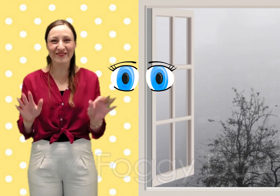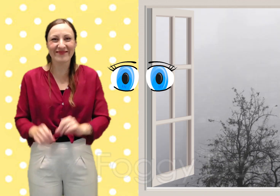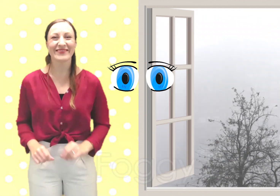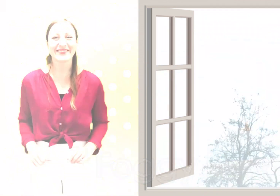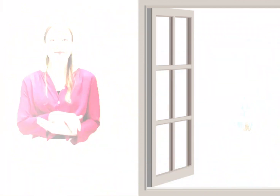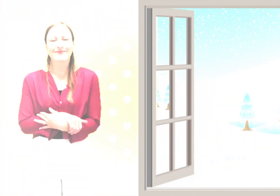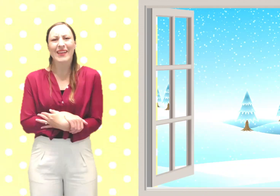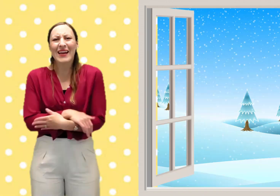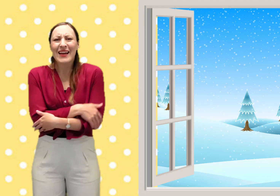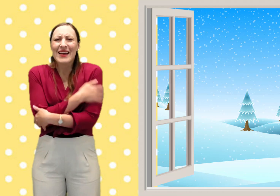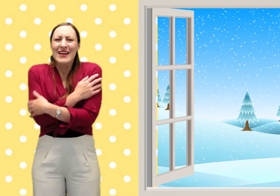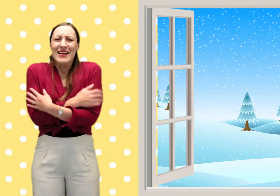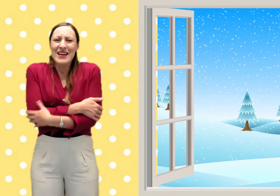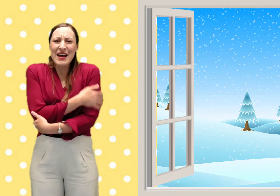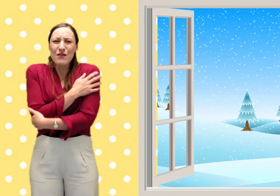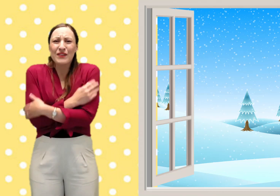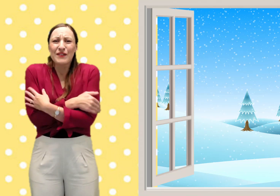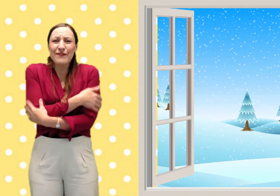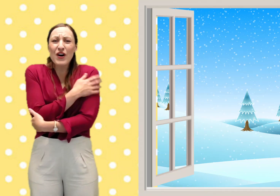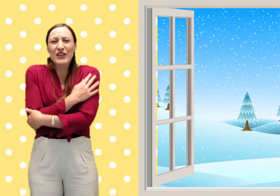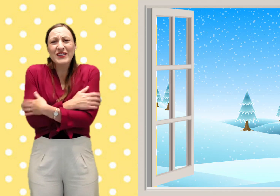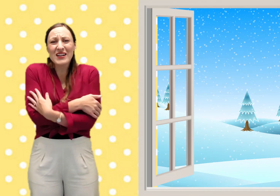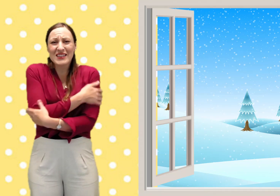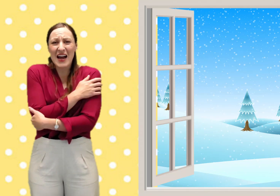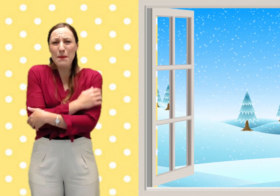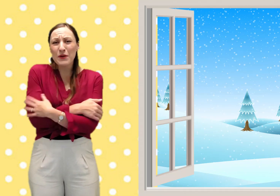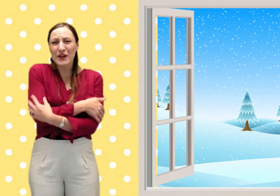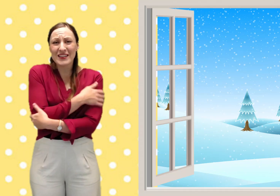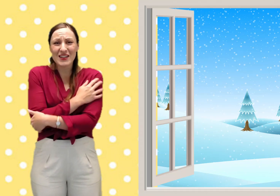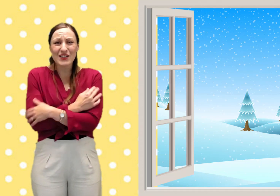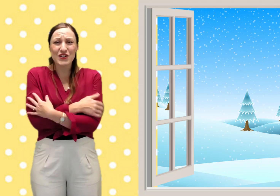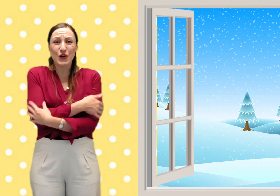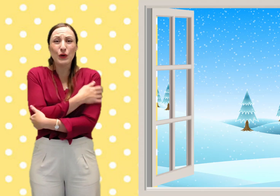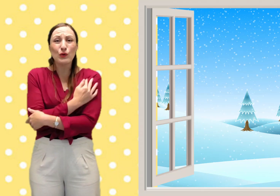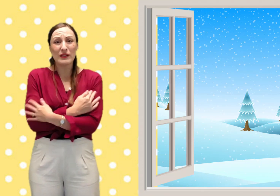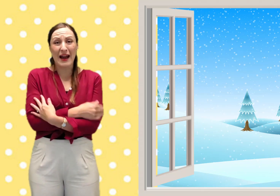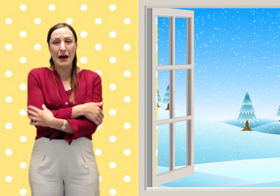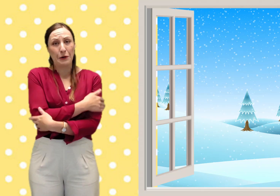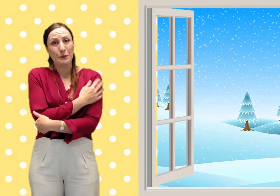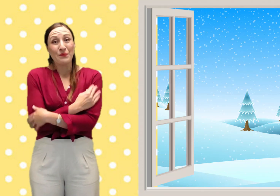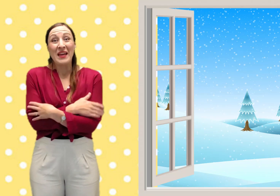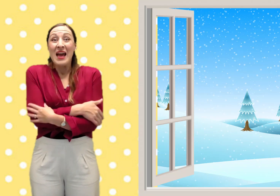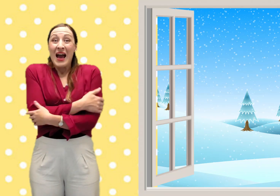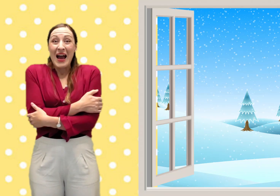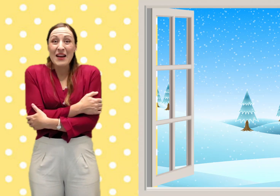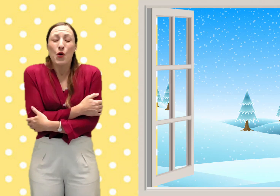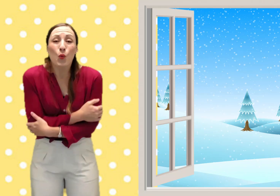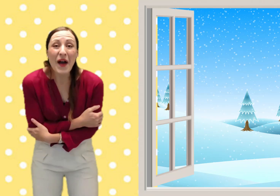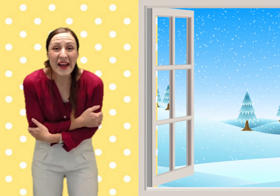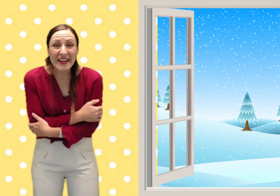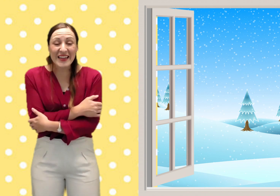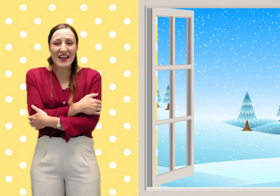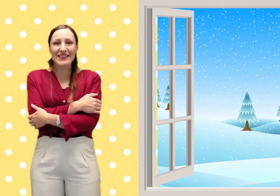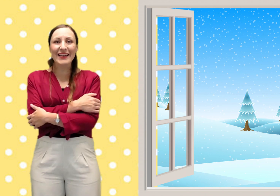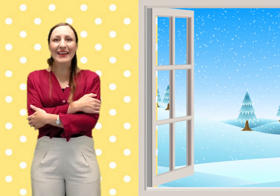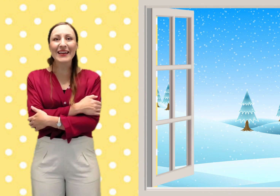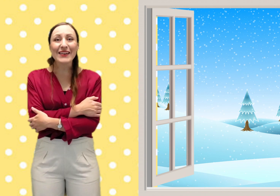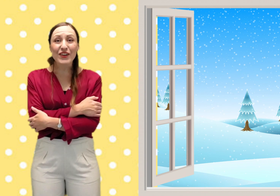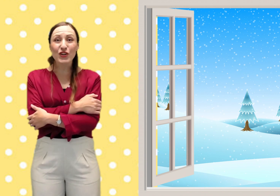now fog starts to happen when it starts to cool down and when it gets even